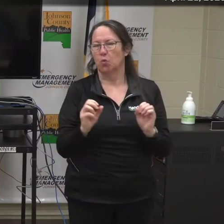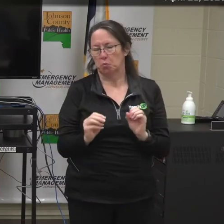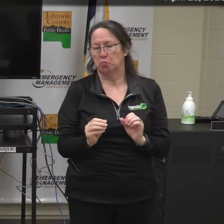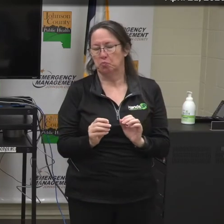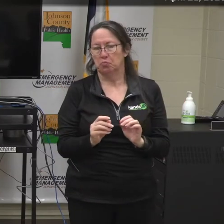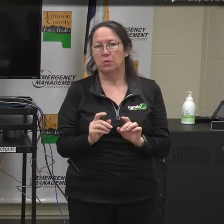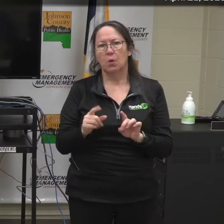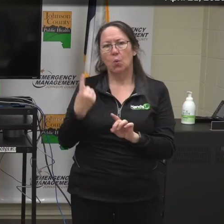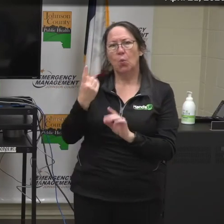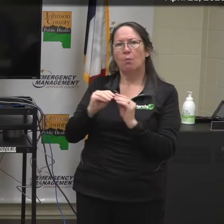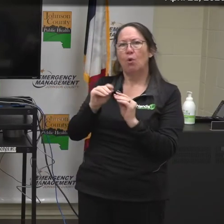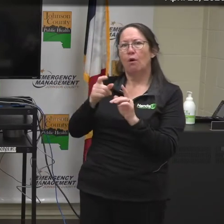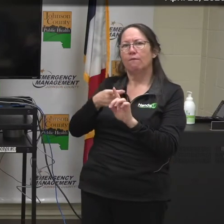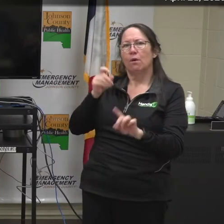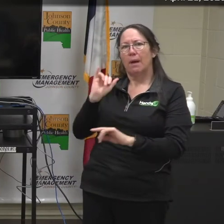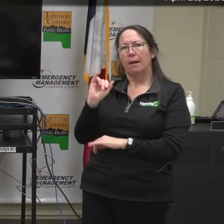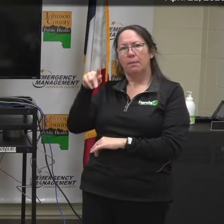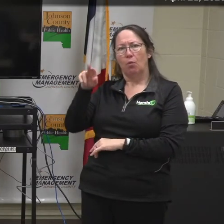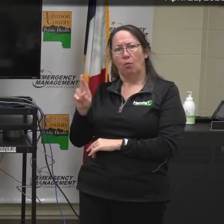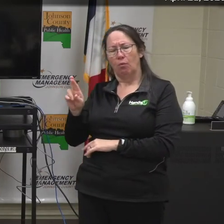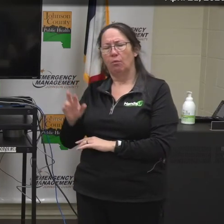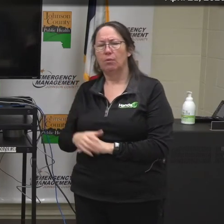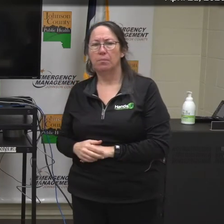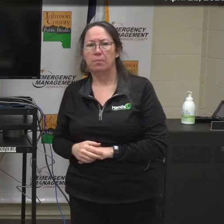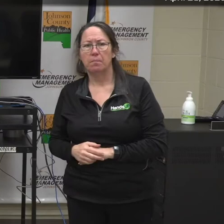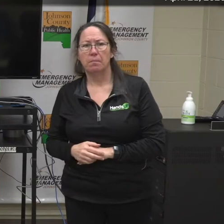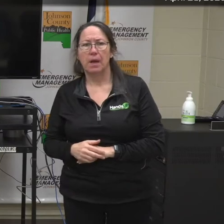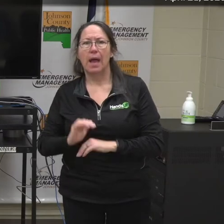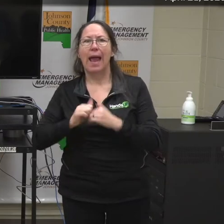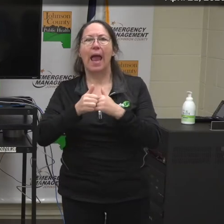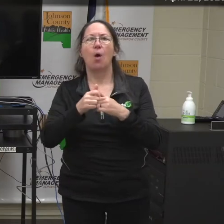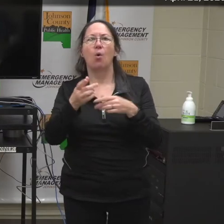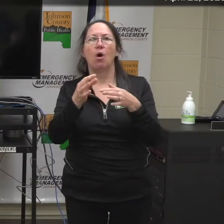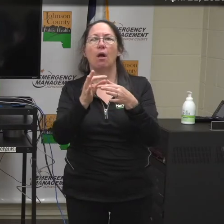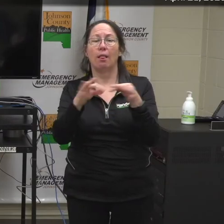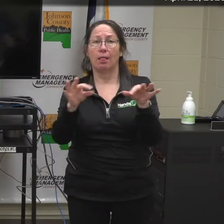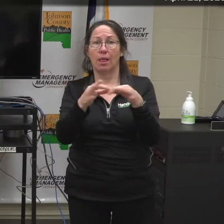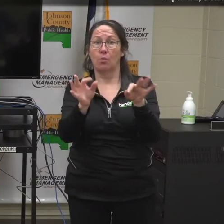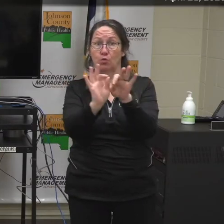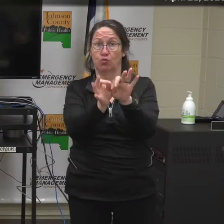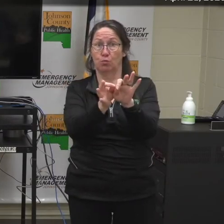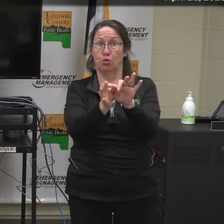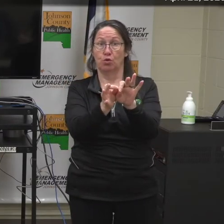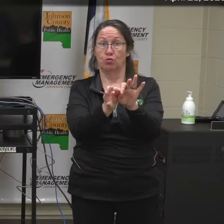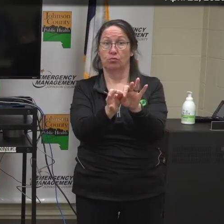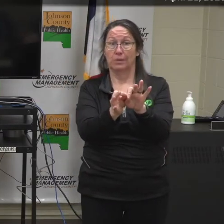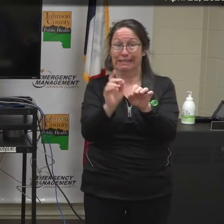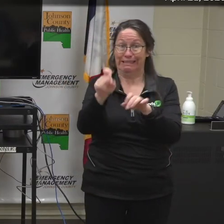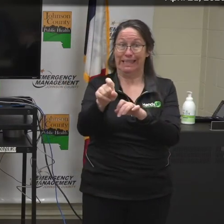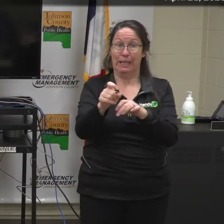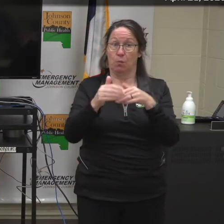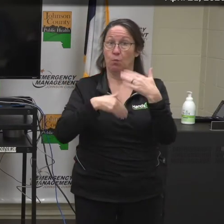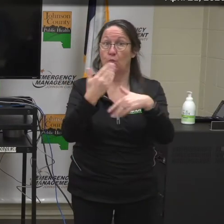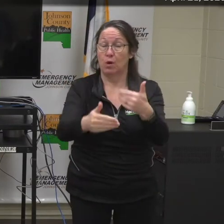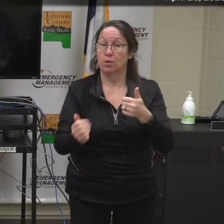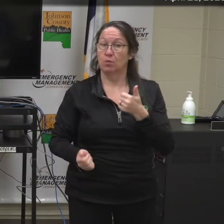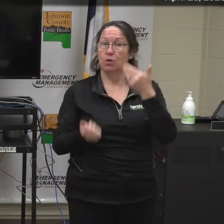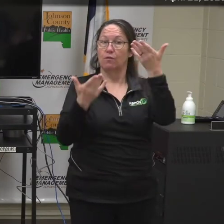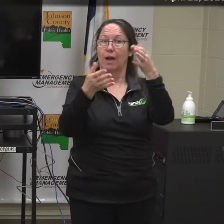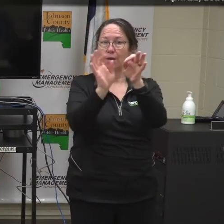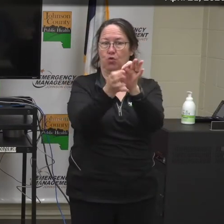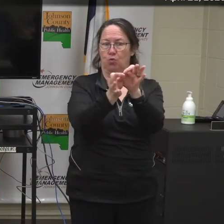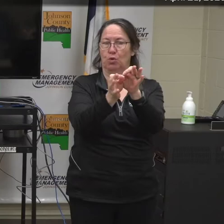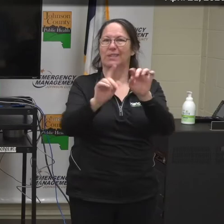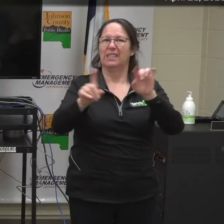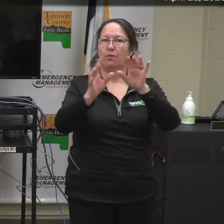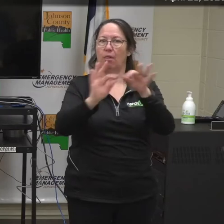Another one from Kate Payne at Iowa Public Radio. How are language interpreters involved in this process when needed and provides interpretation?